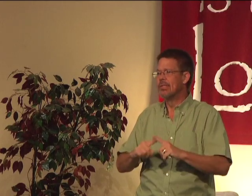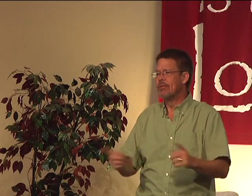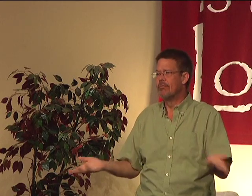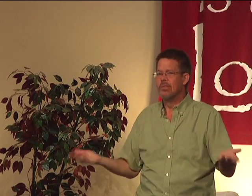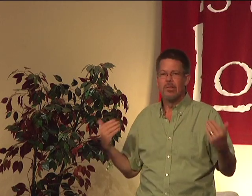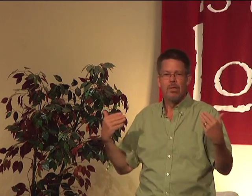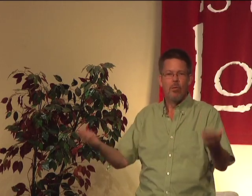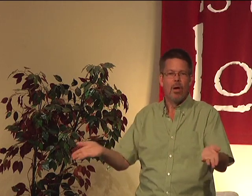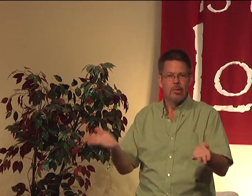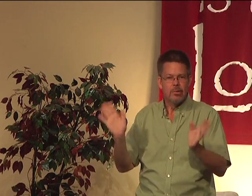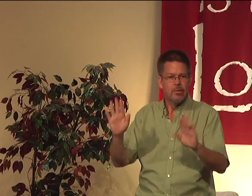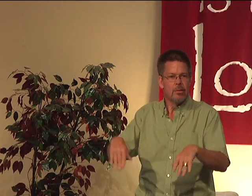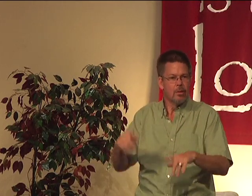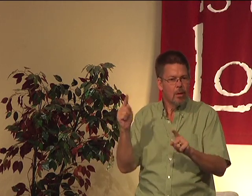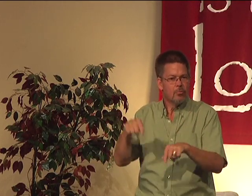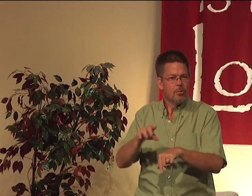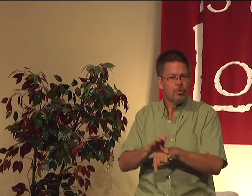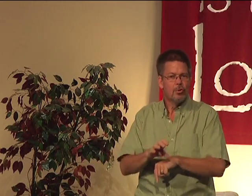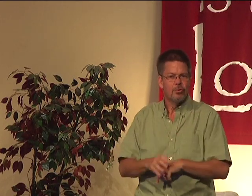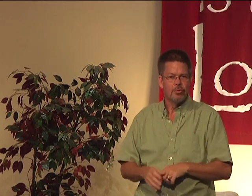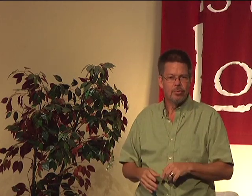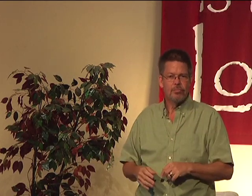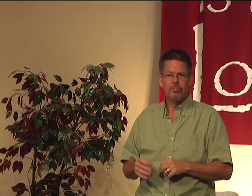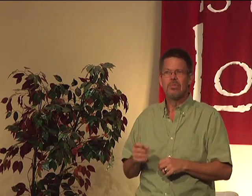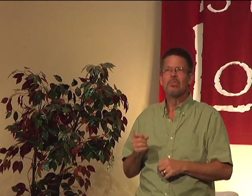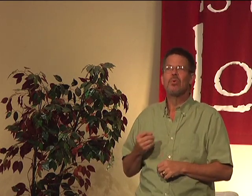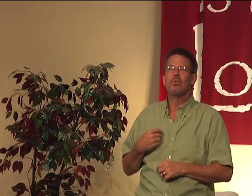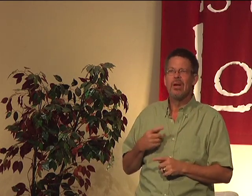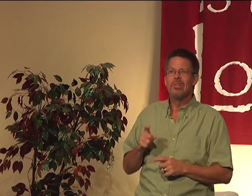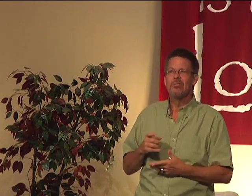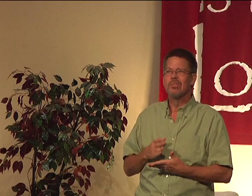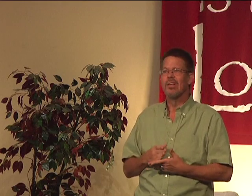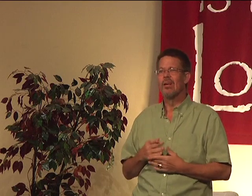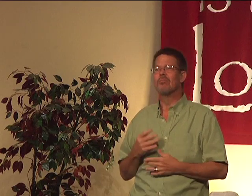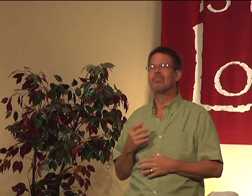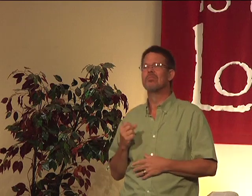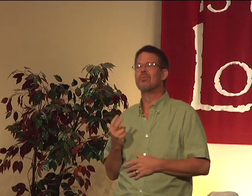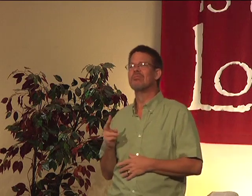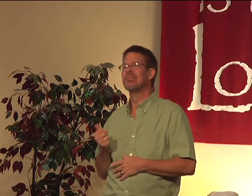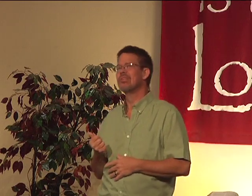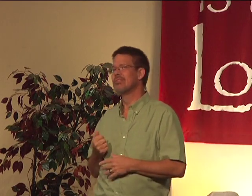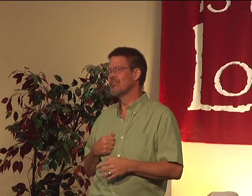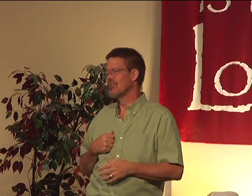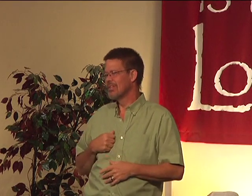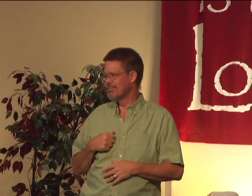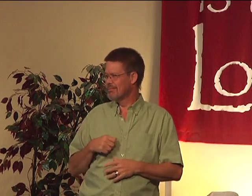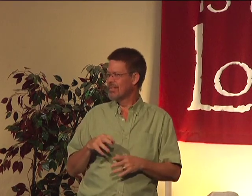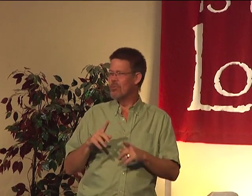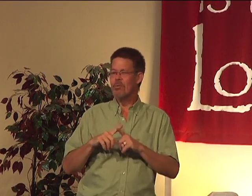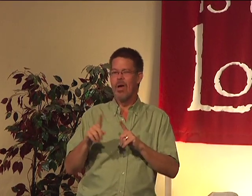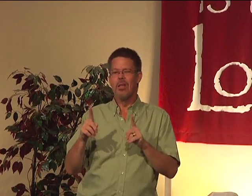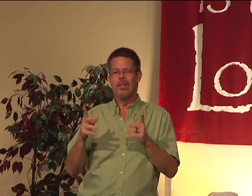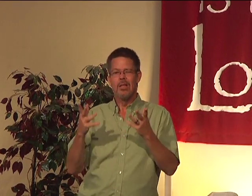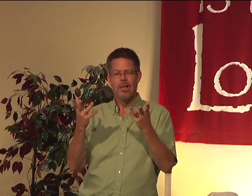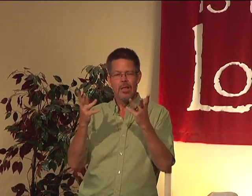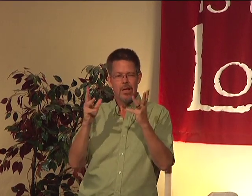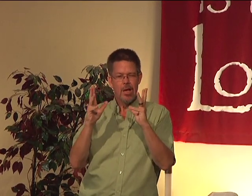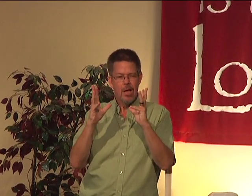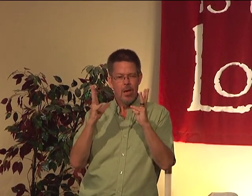Someone, you know, you have pain, come to church. You're no different. I'm going to stop. It's about 10. I'm sorry. But anyway,